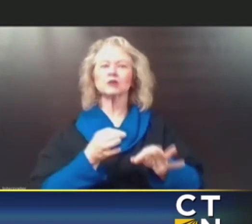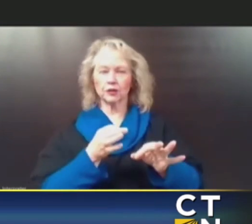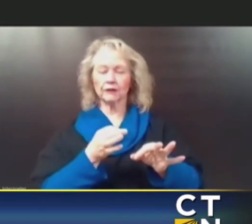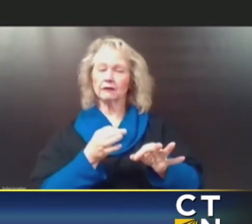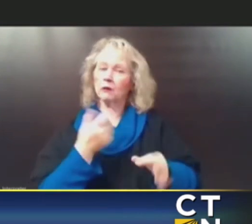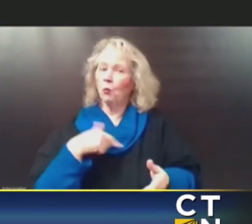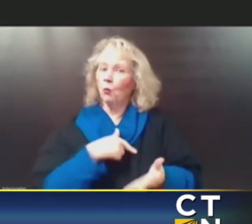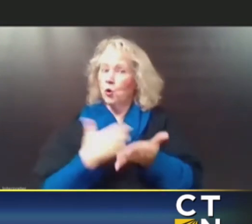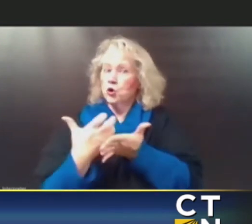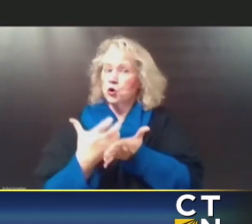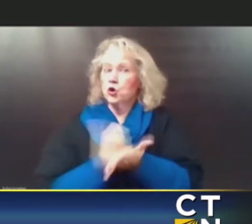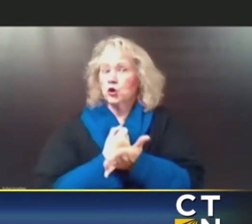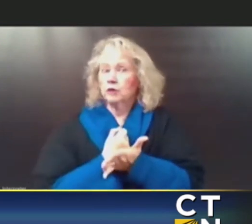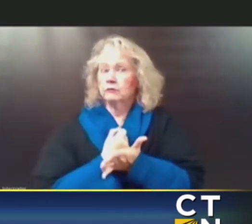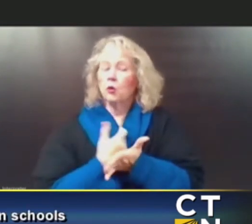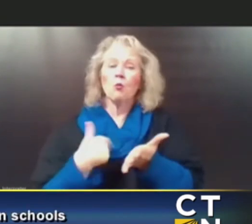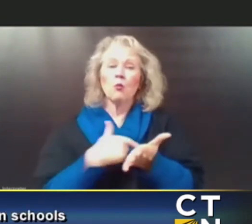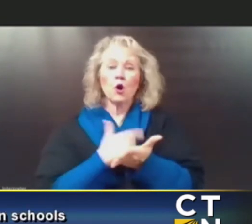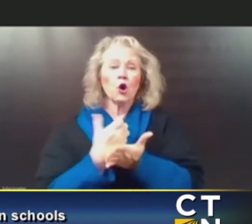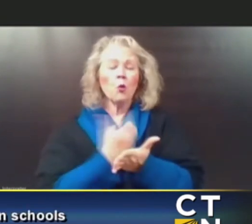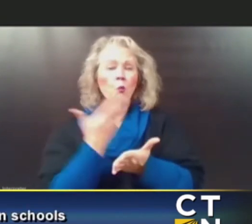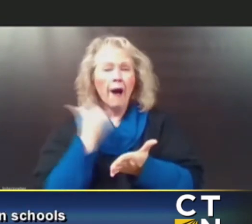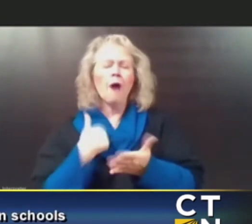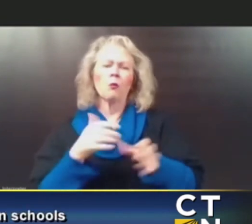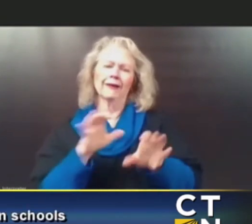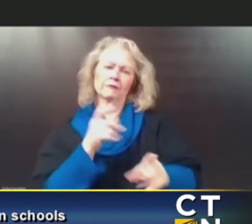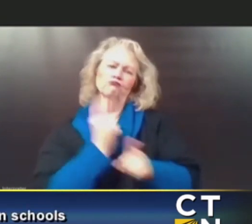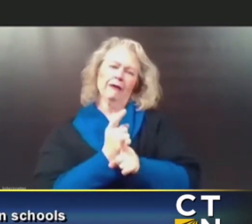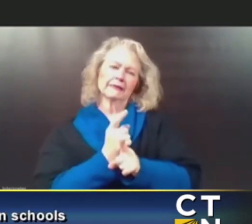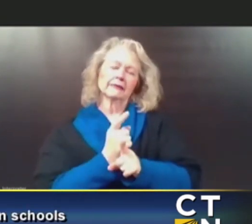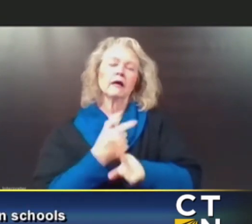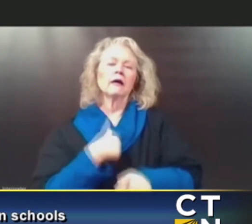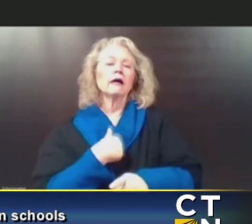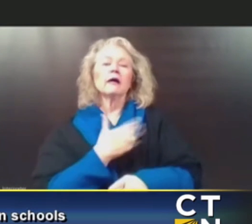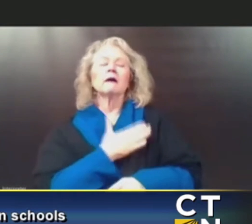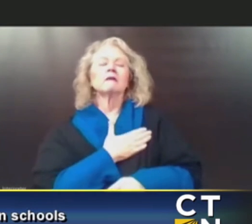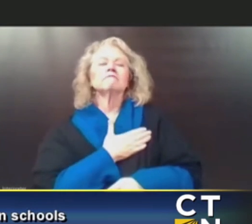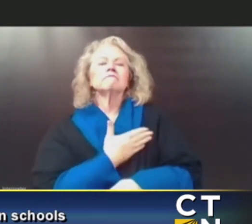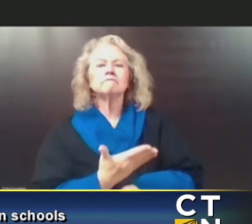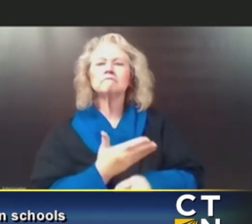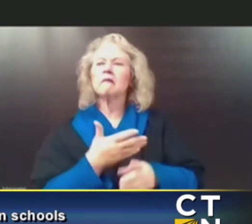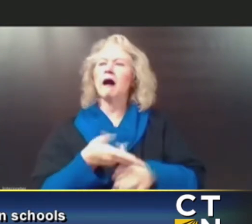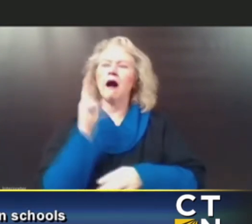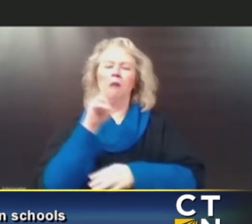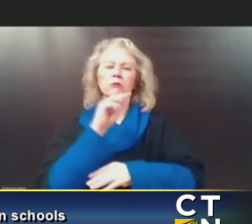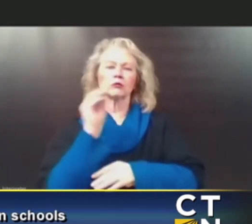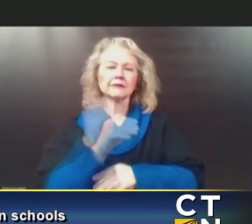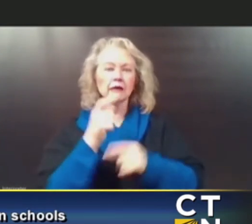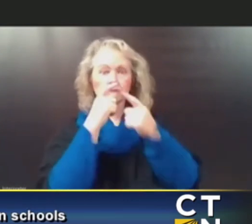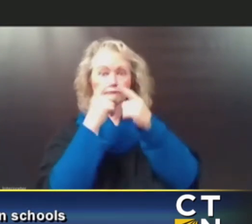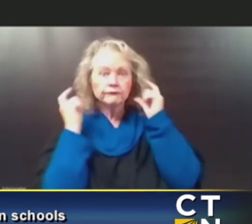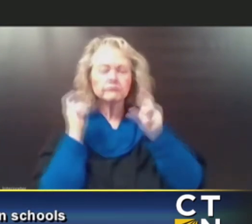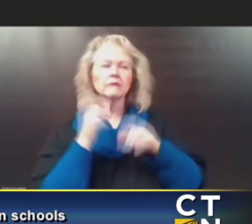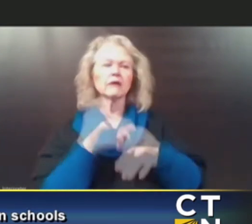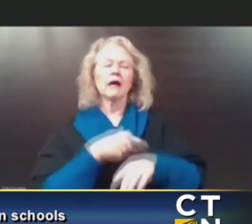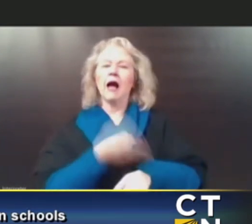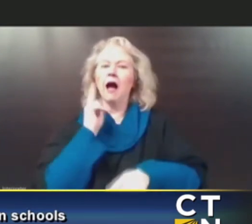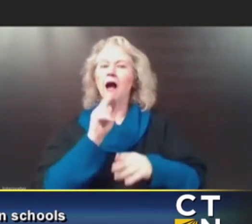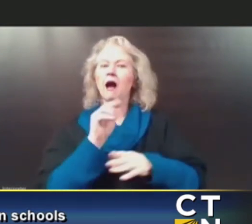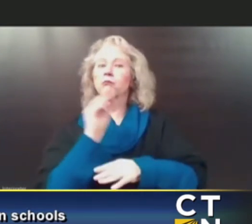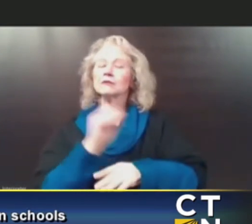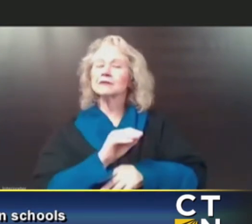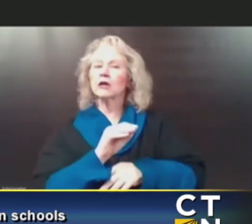Connecticut. We've earned it, because we've done it right. We are more likely to wear the mask, more likely to get tested, more likely to get vaccinated,